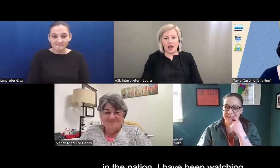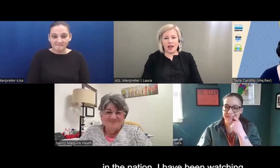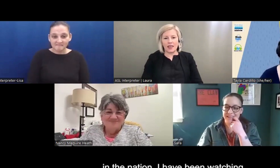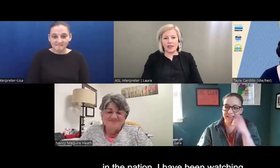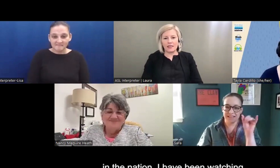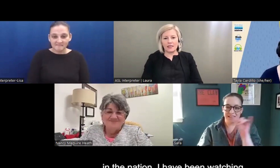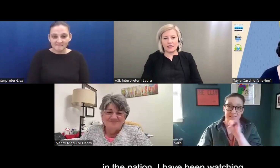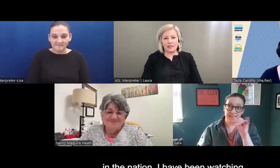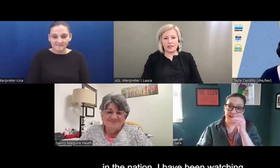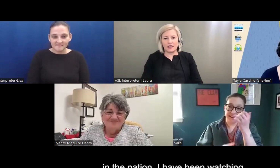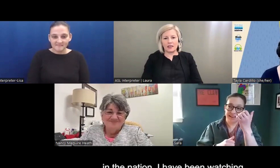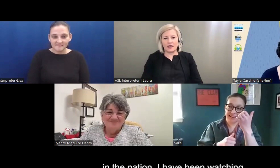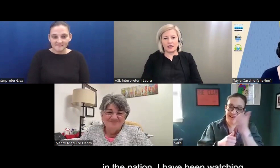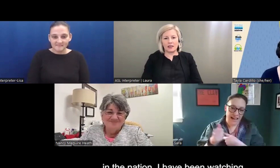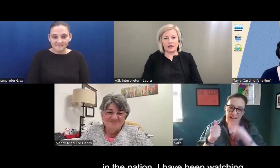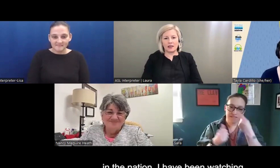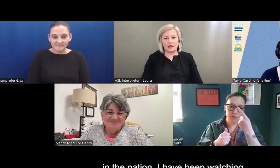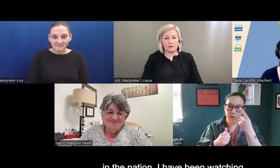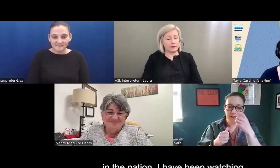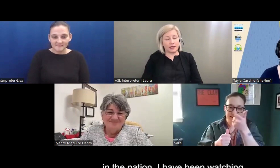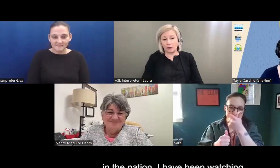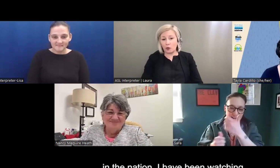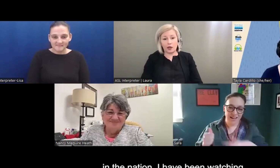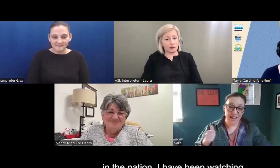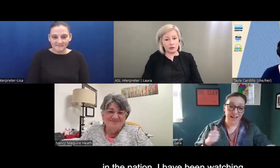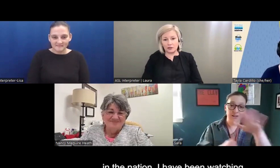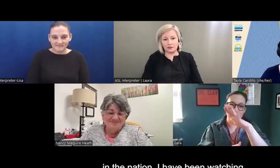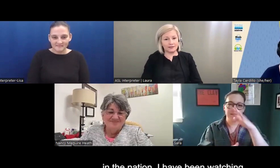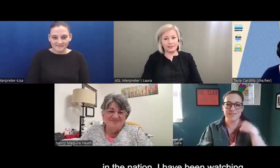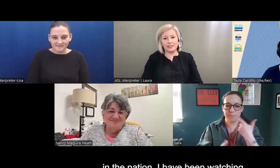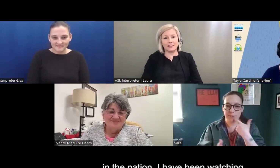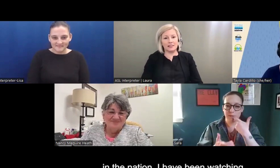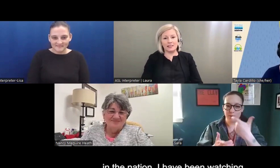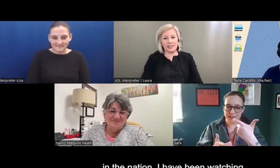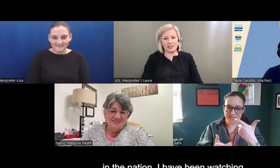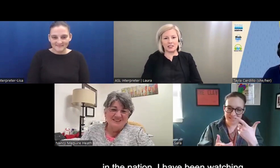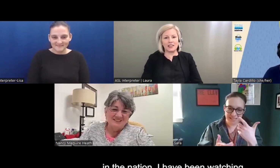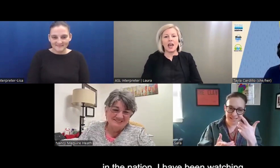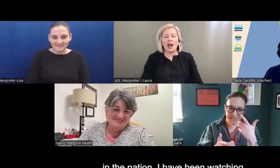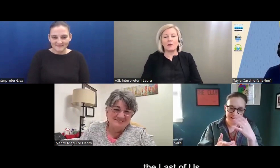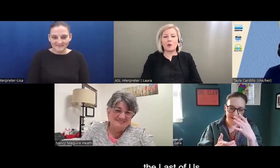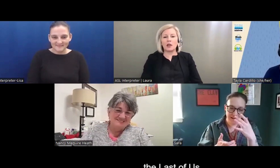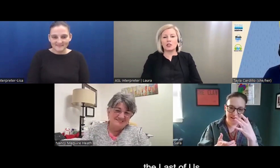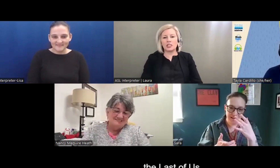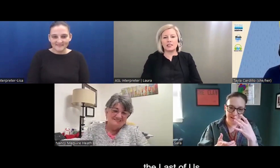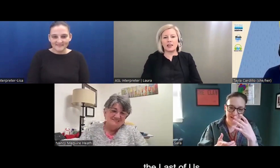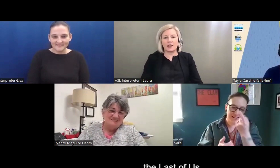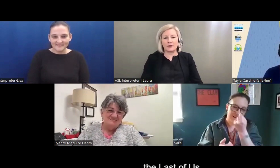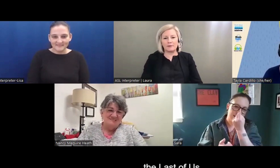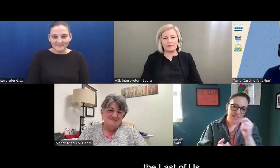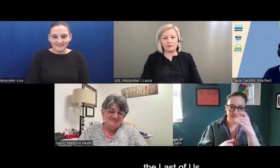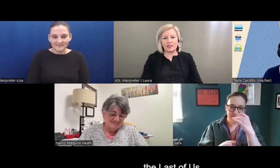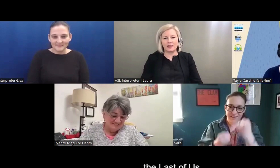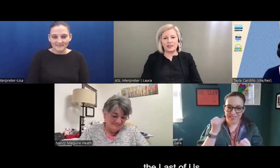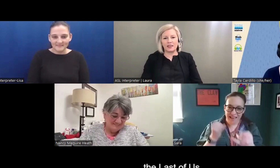I think, like everyone else in the nation, I've been watching